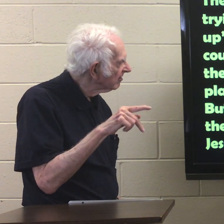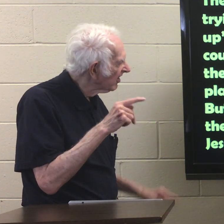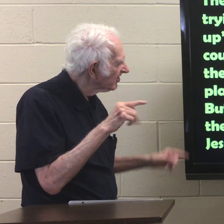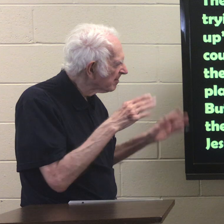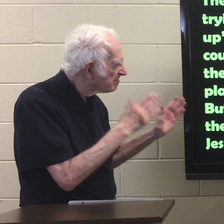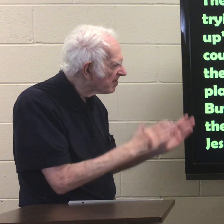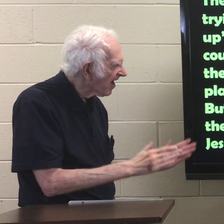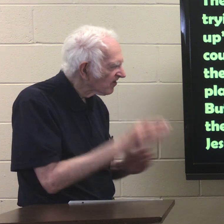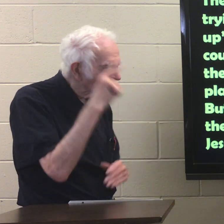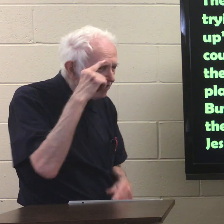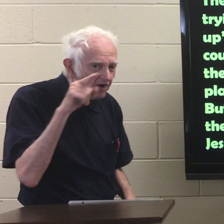they planned for him.